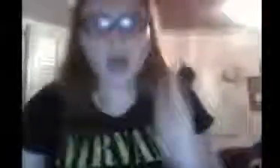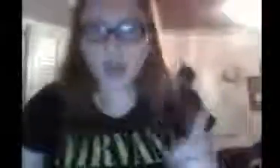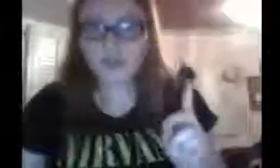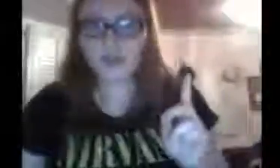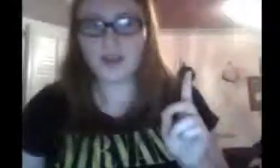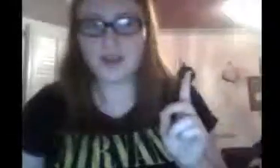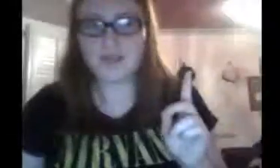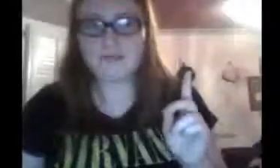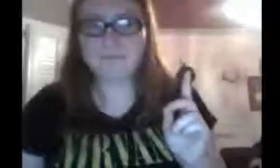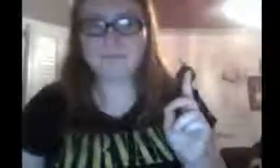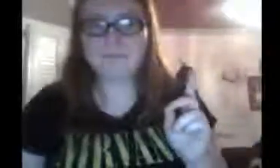Andre-